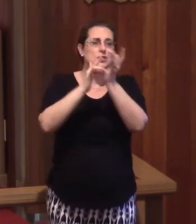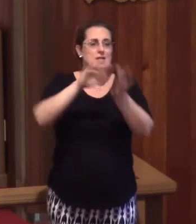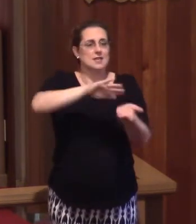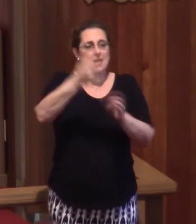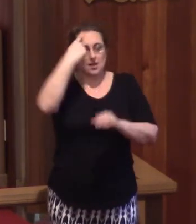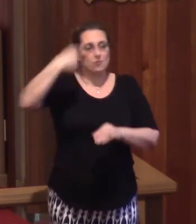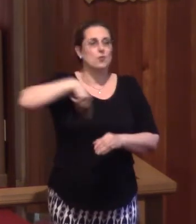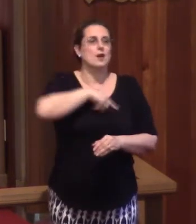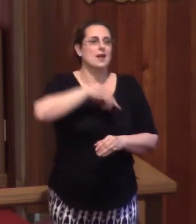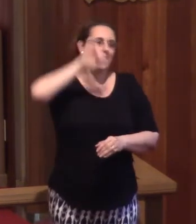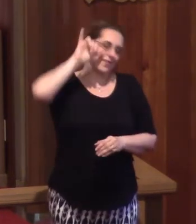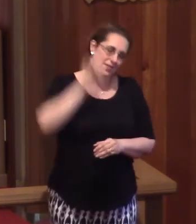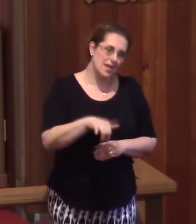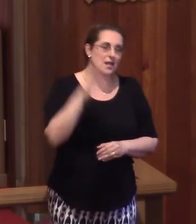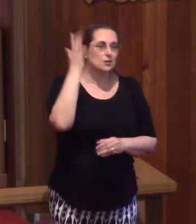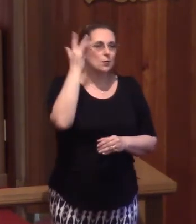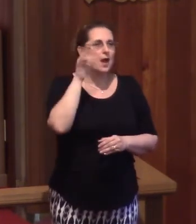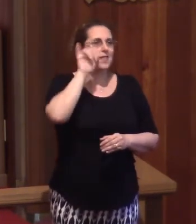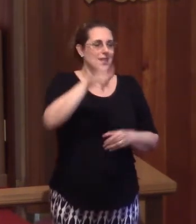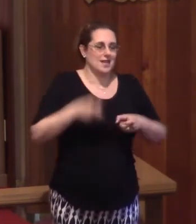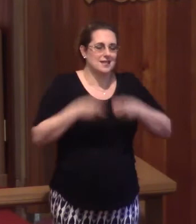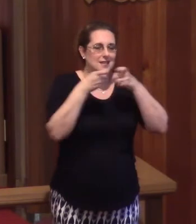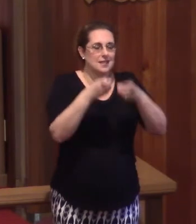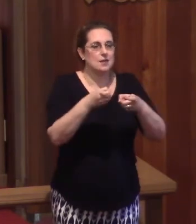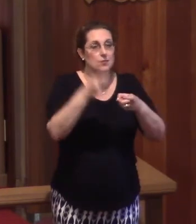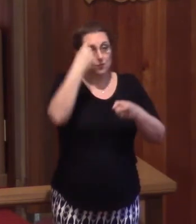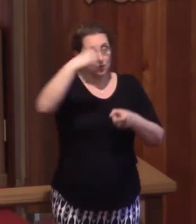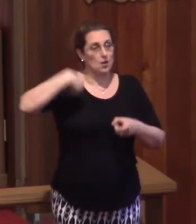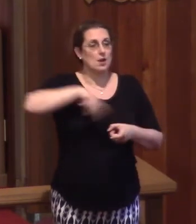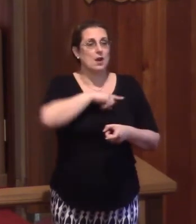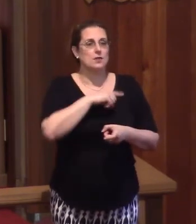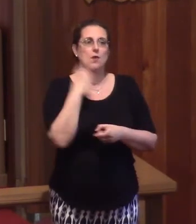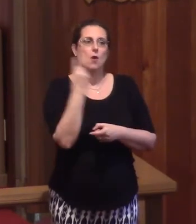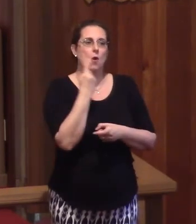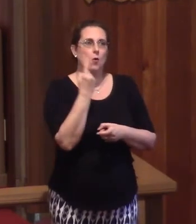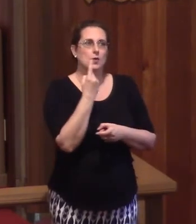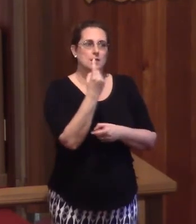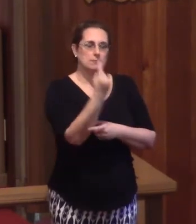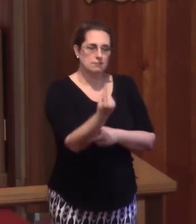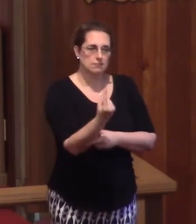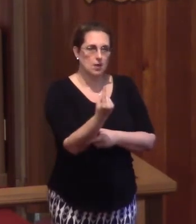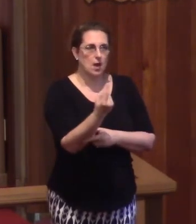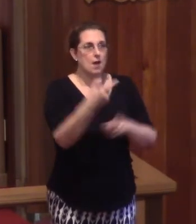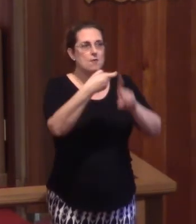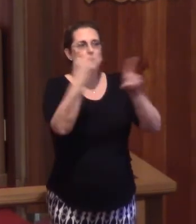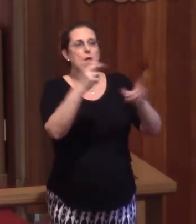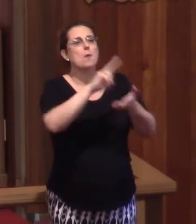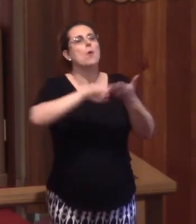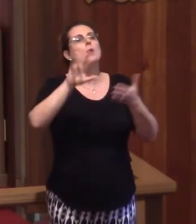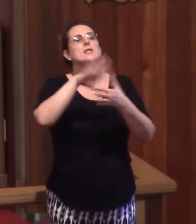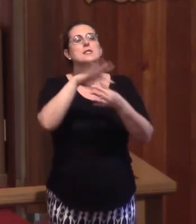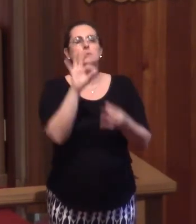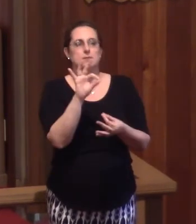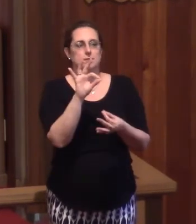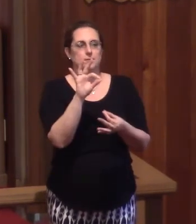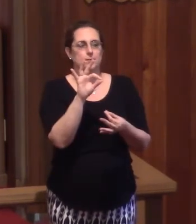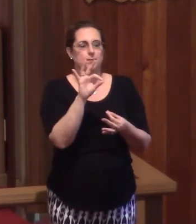that gift of eternal life is given to us solely and alone by the Holy Spirit.